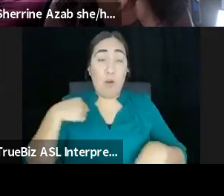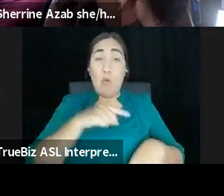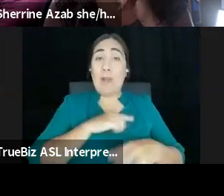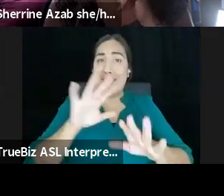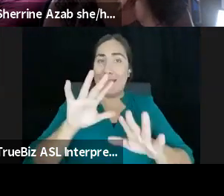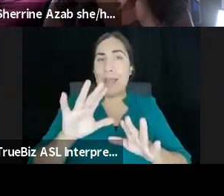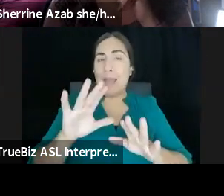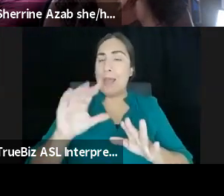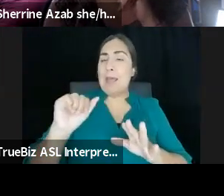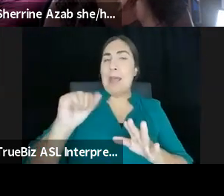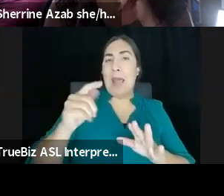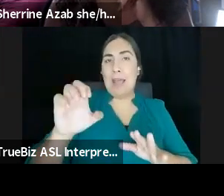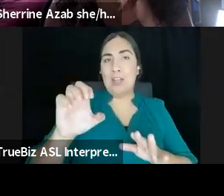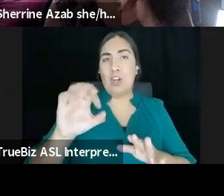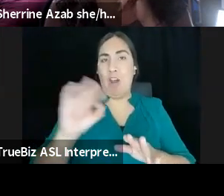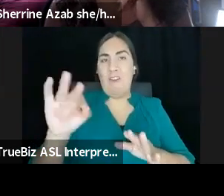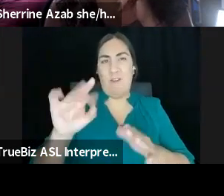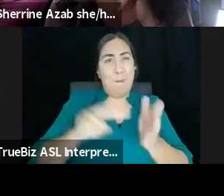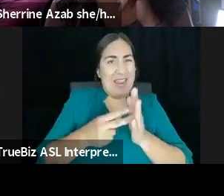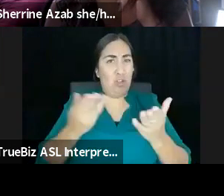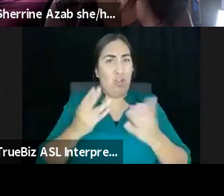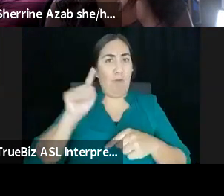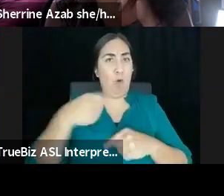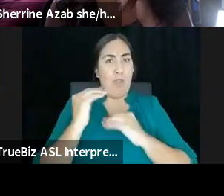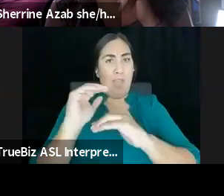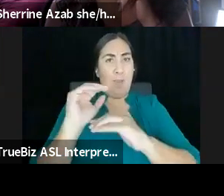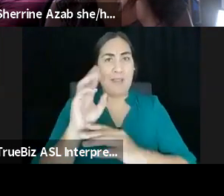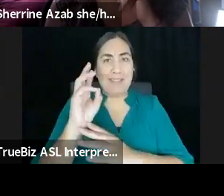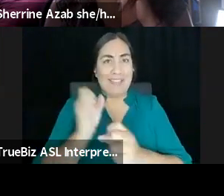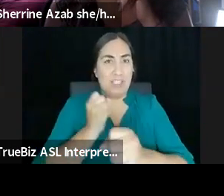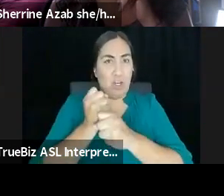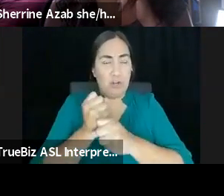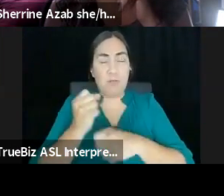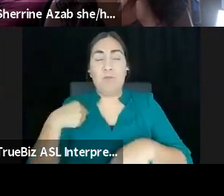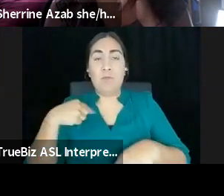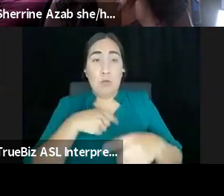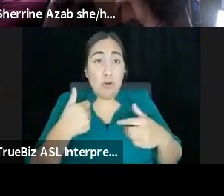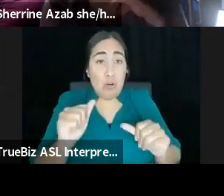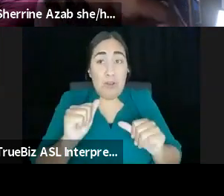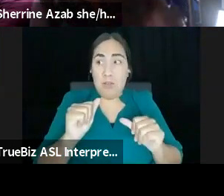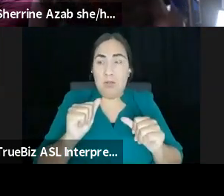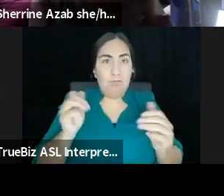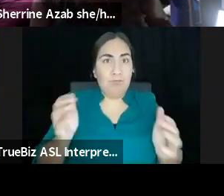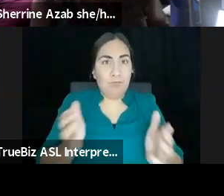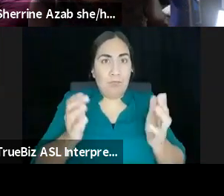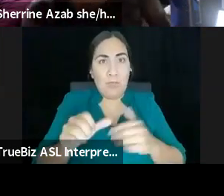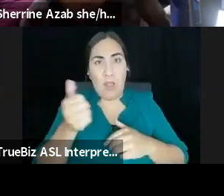So we're also trying to get other native folks on all these other boards. The Susanians, as you know, is a huge institution.